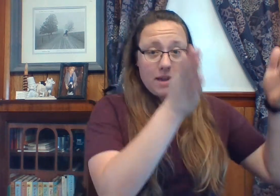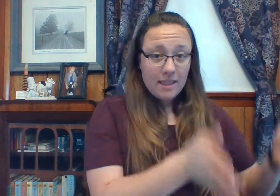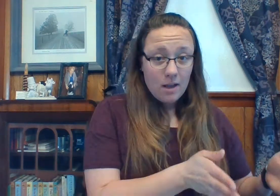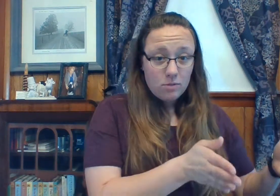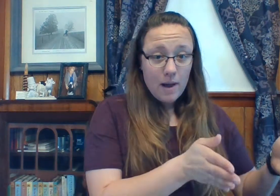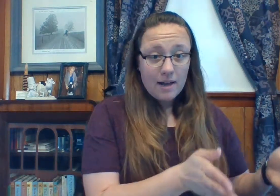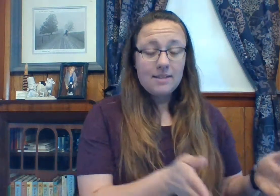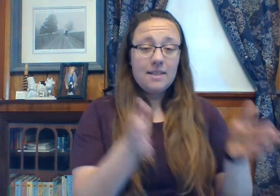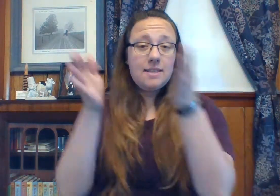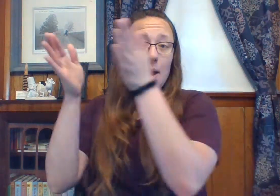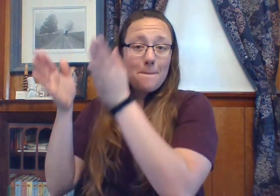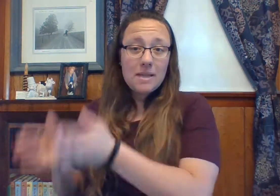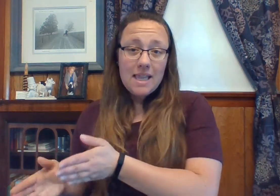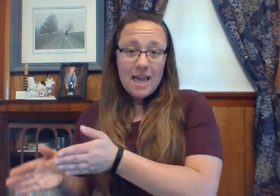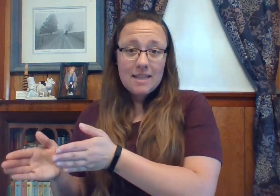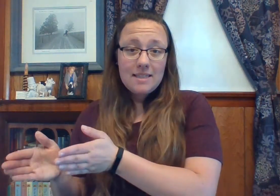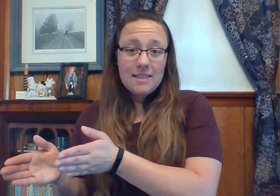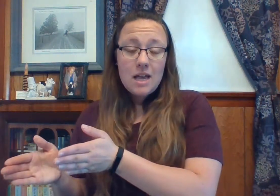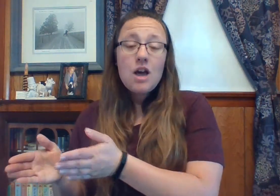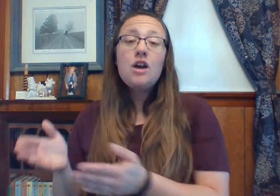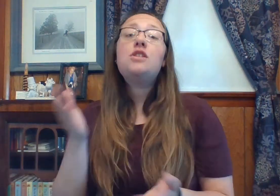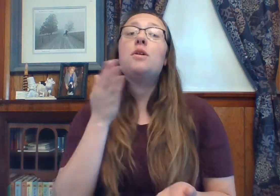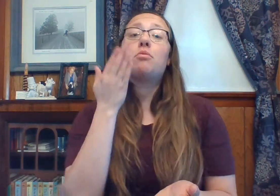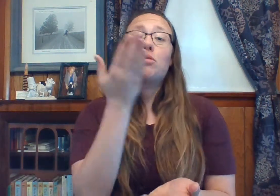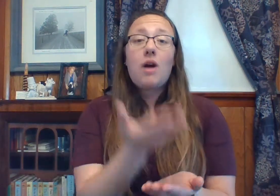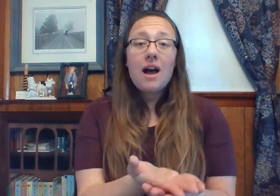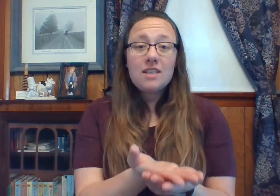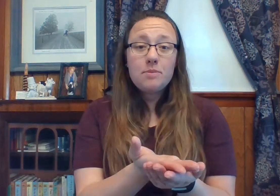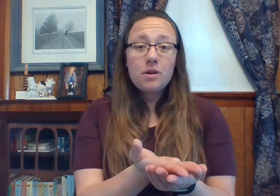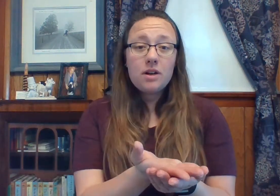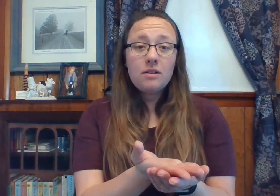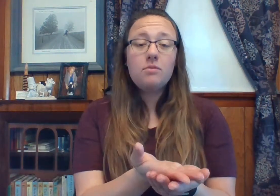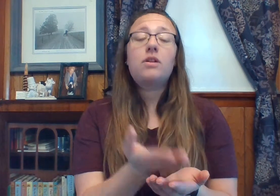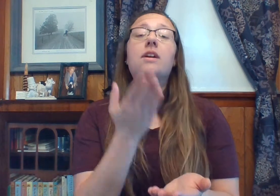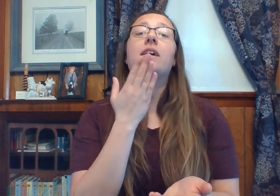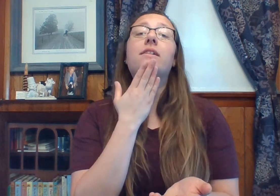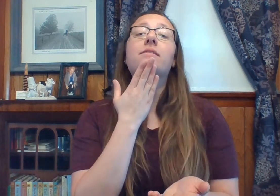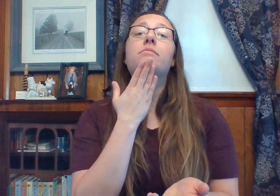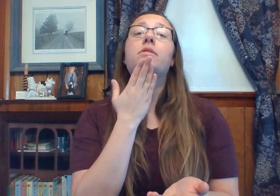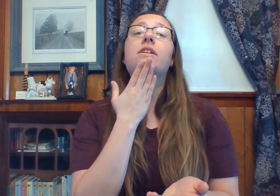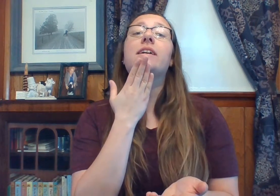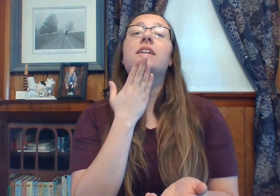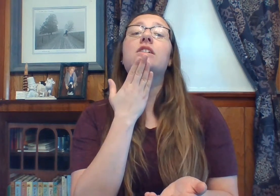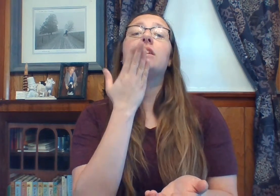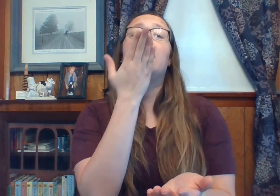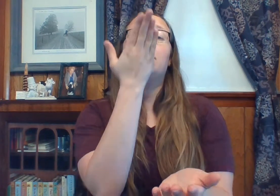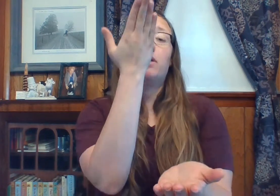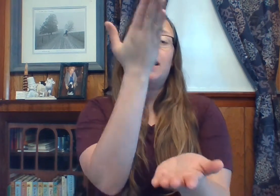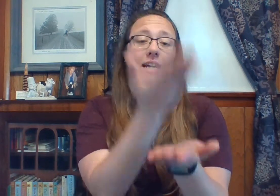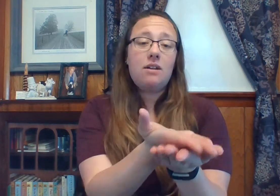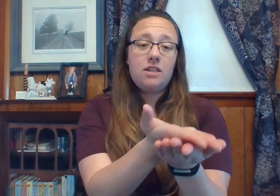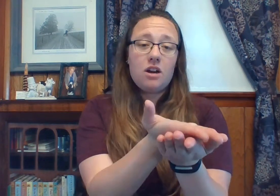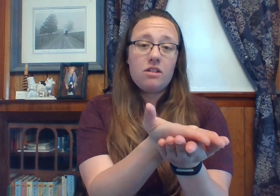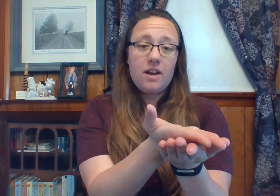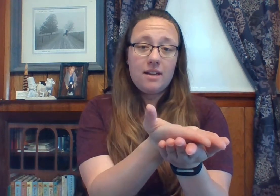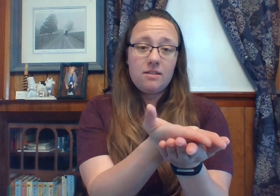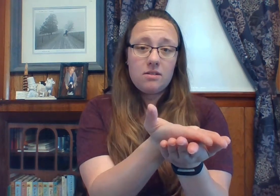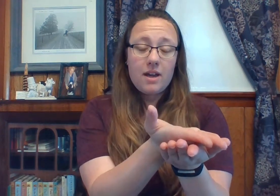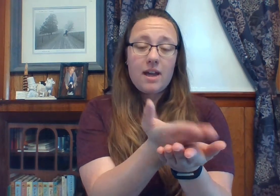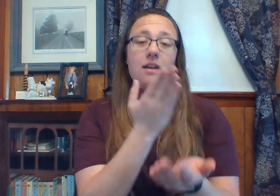we're making those boxes. Plans to prosper. We're going to put our hand arch in and bring it down into your other hand. Okay.